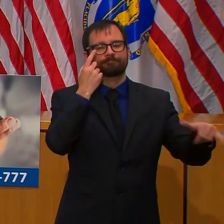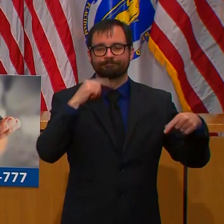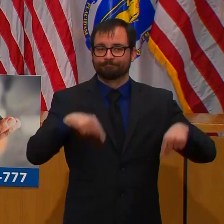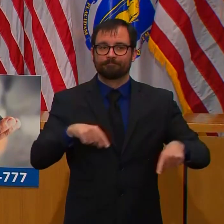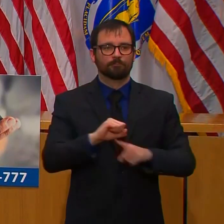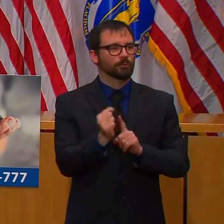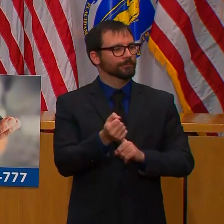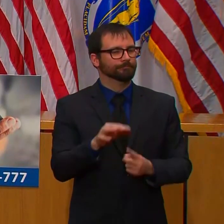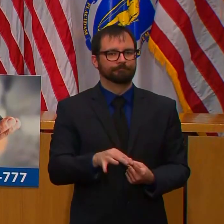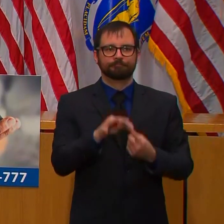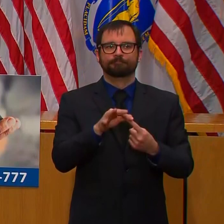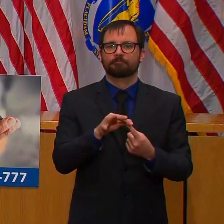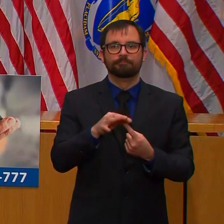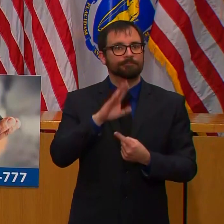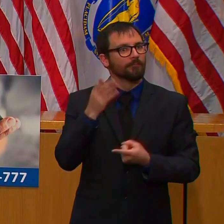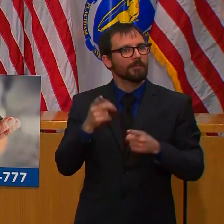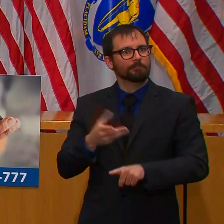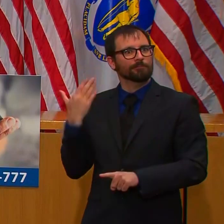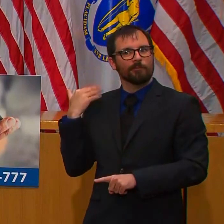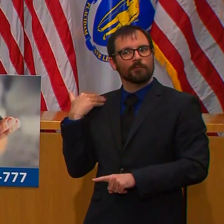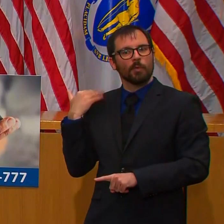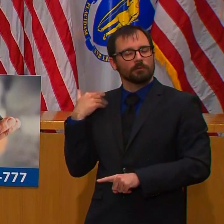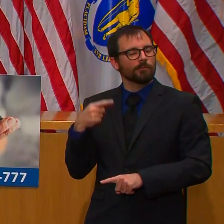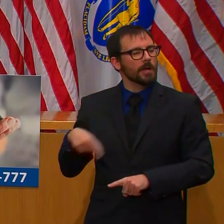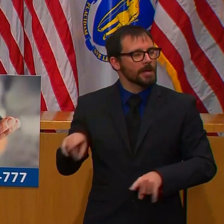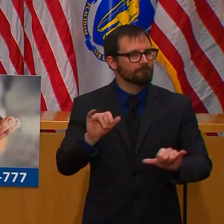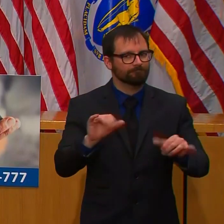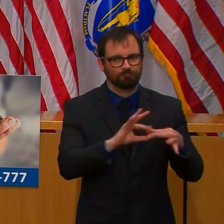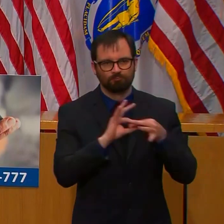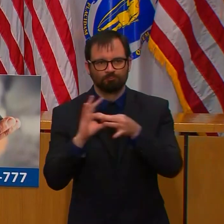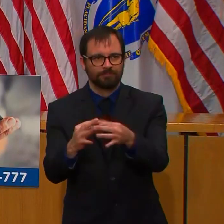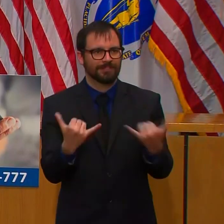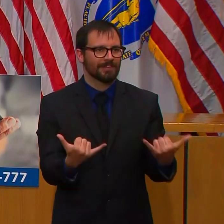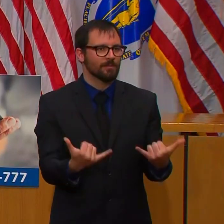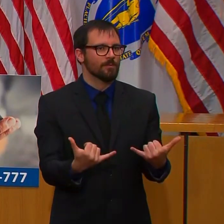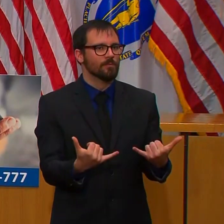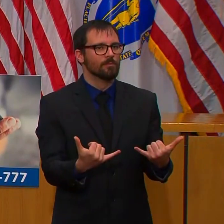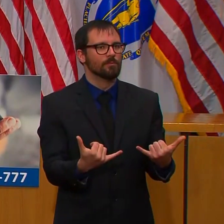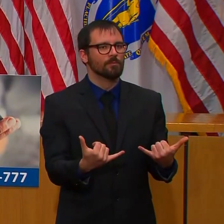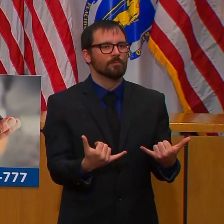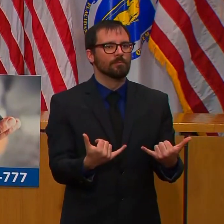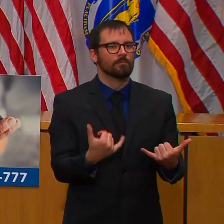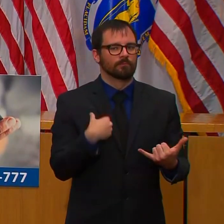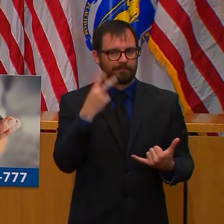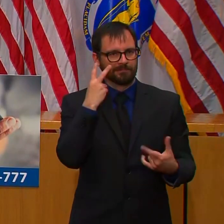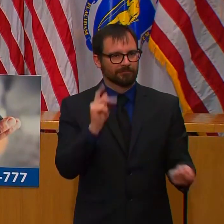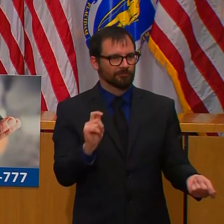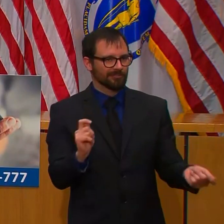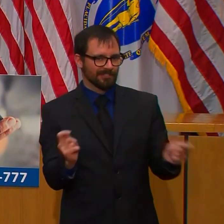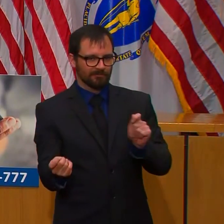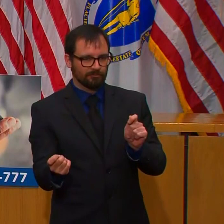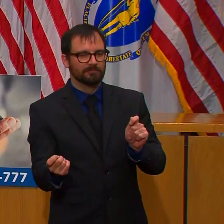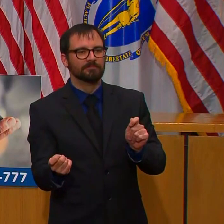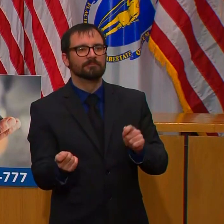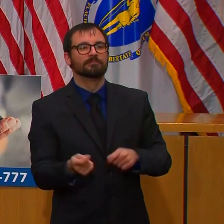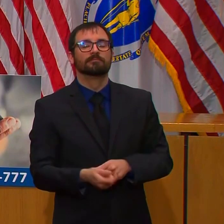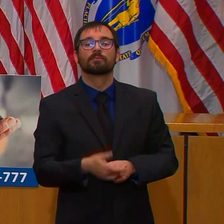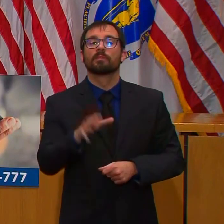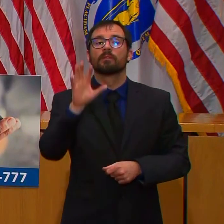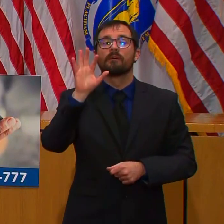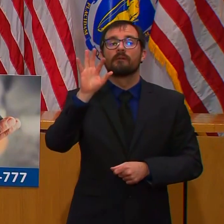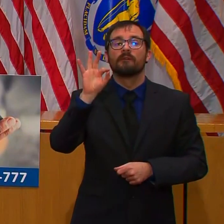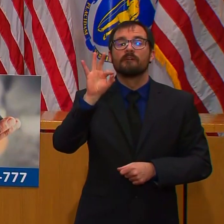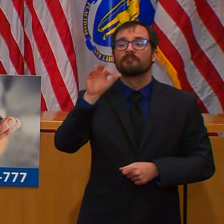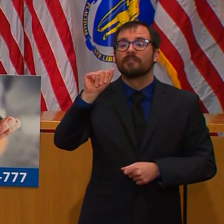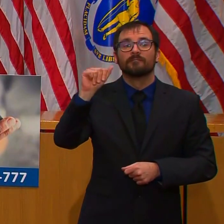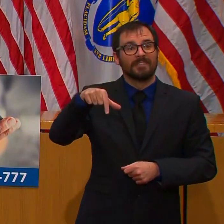-19 Essential Services Frequently Asked Questions, FAQs, created by the Executive Office of Housing